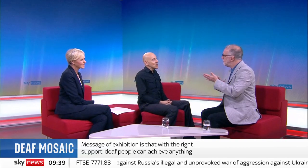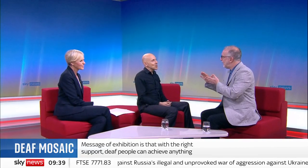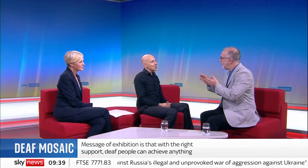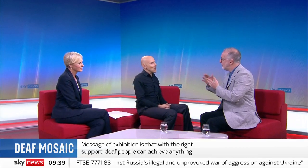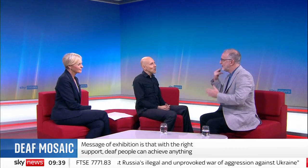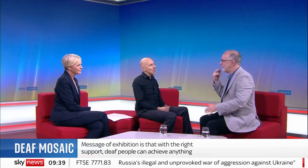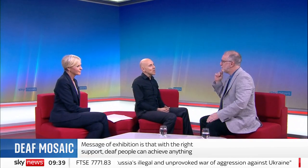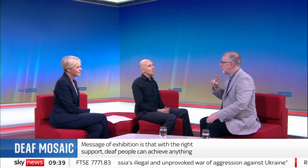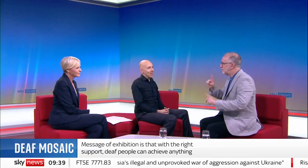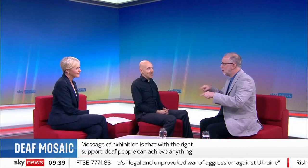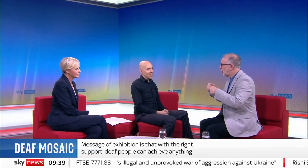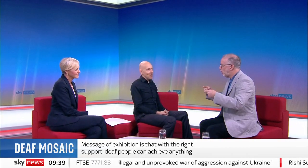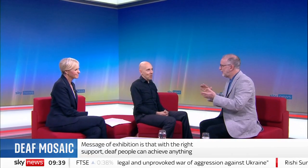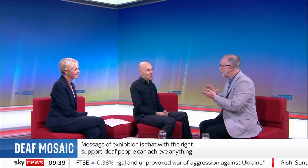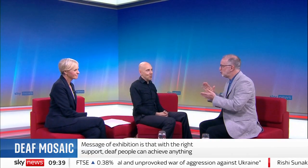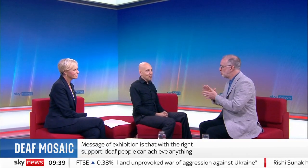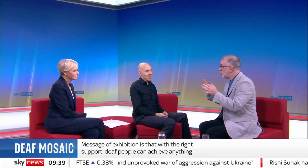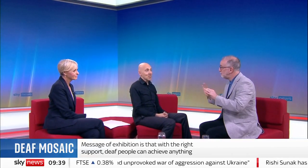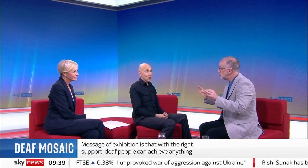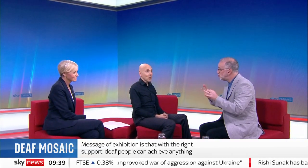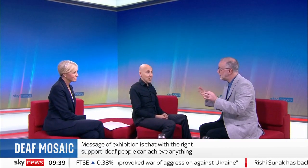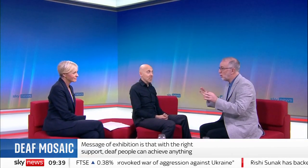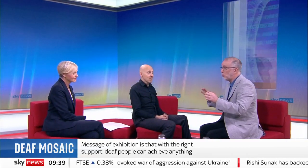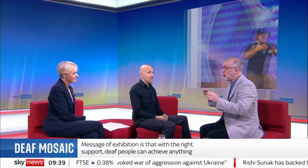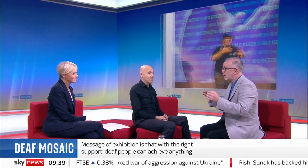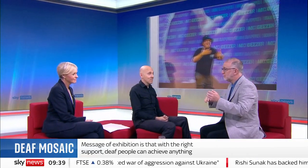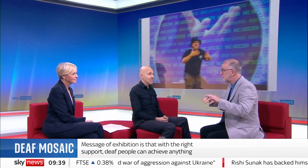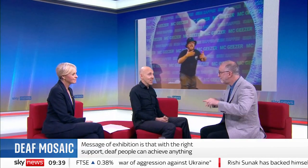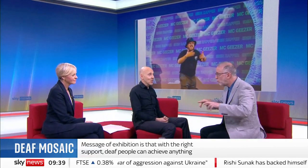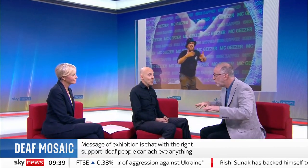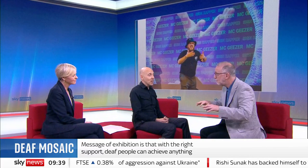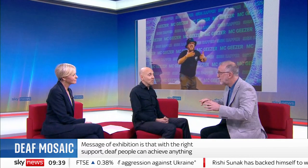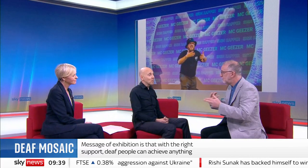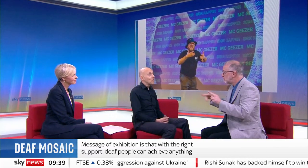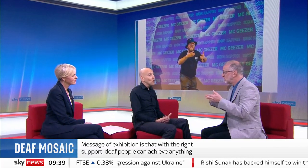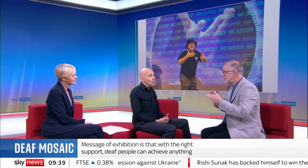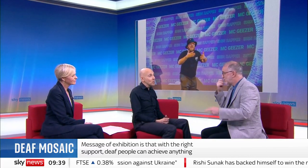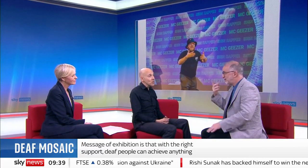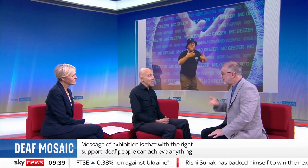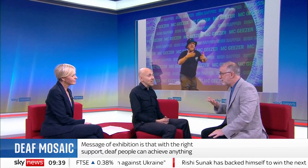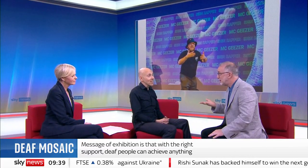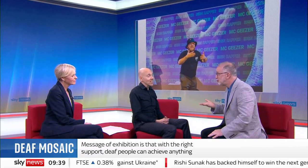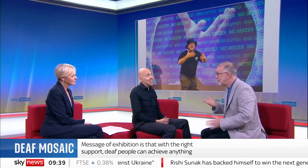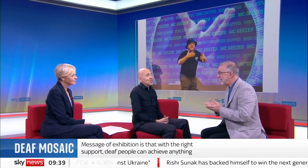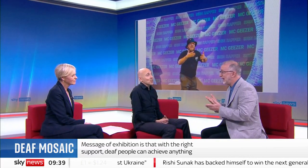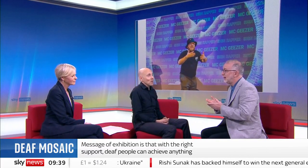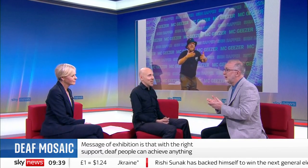So there's a myth that deaf people can't enjoy music, that we can't perform music, and that it's just rubbish.